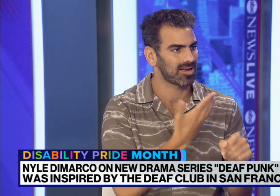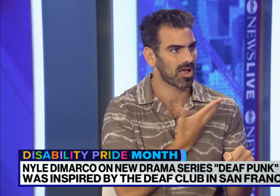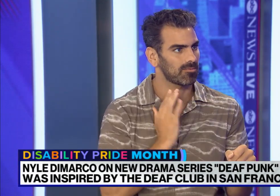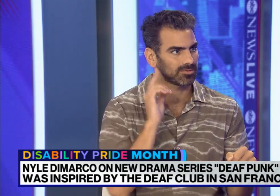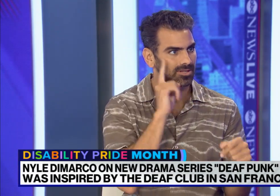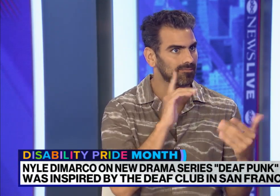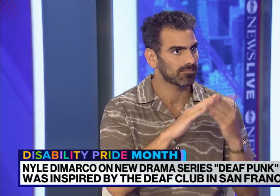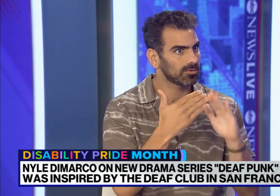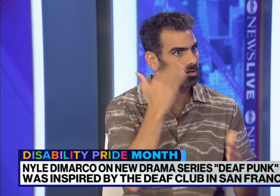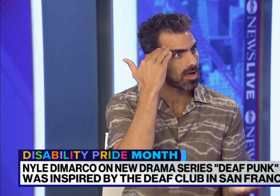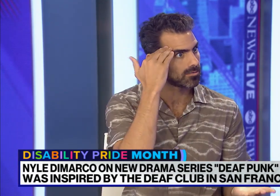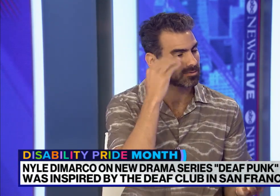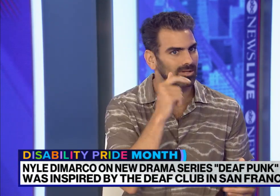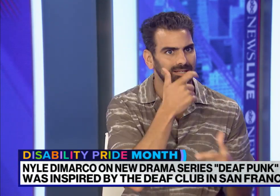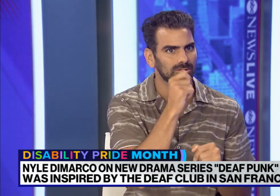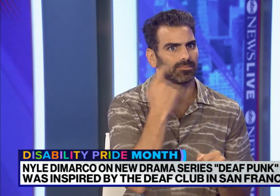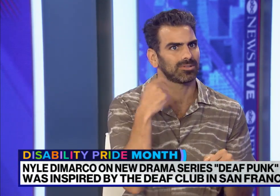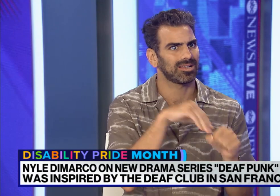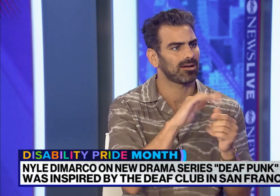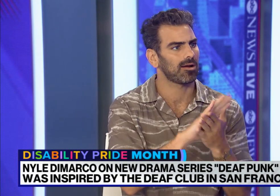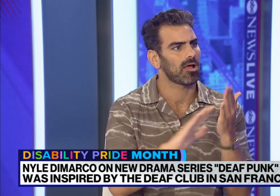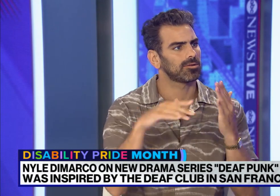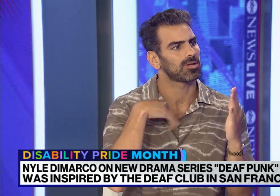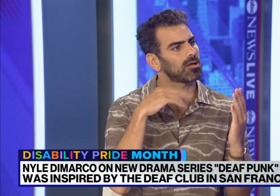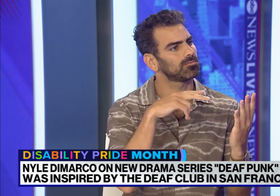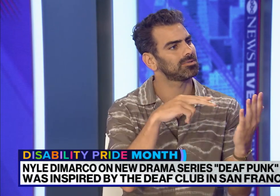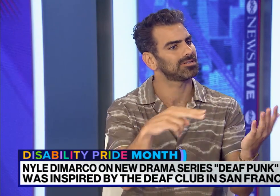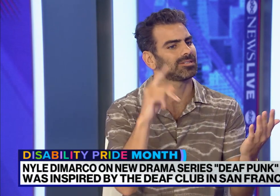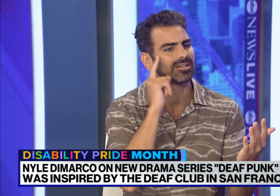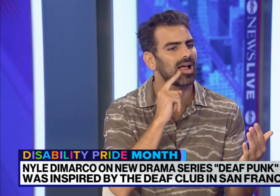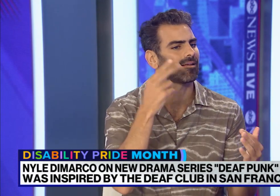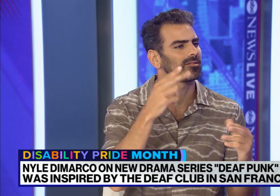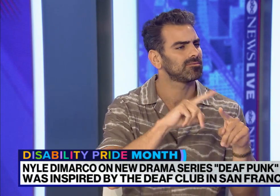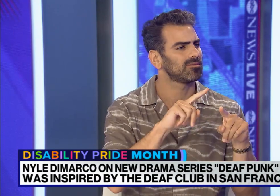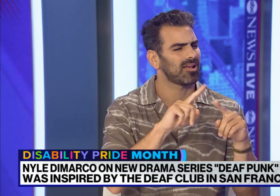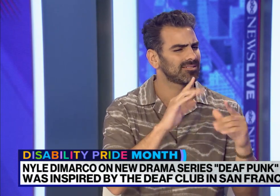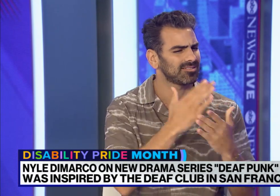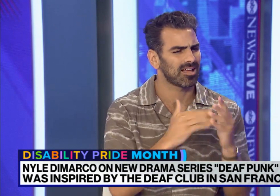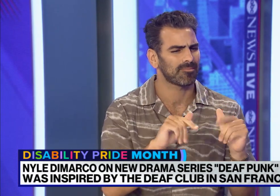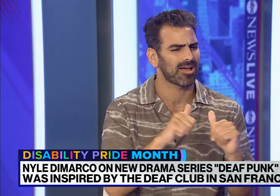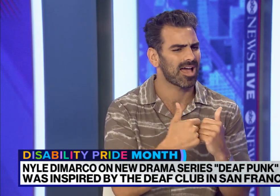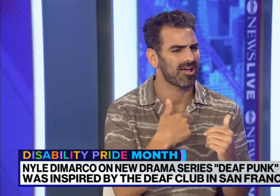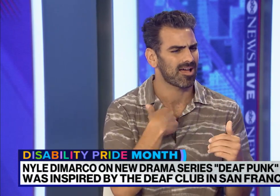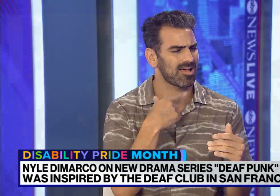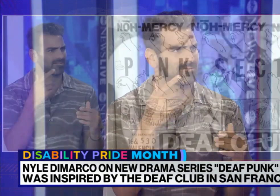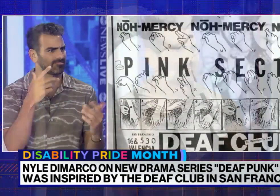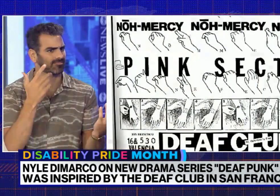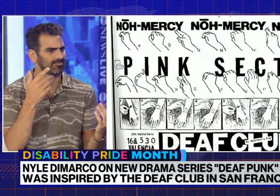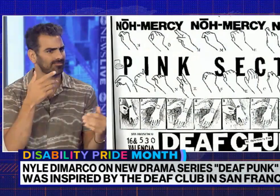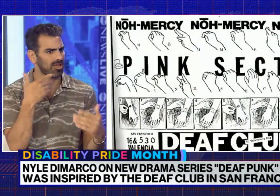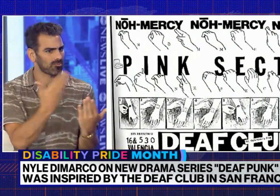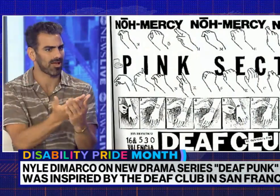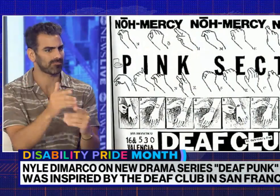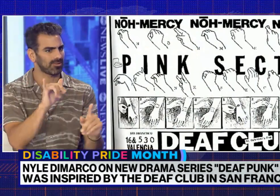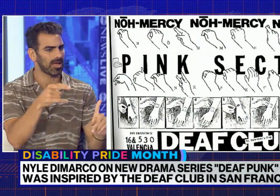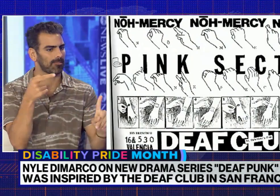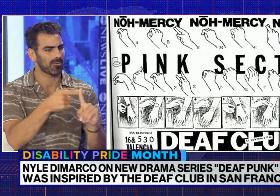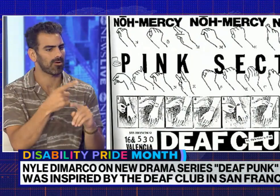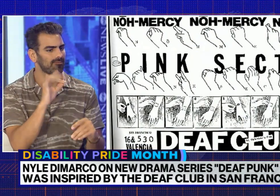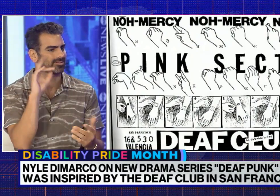many people within our own community didn't know, right? In college, you know, in reading deaf history, I had a chance to learn about this story. This